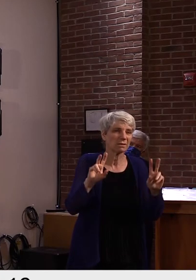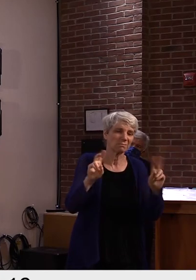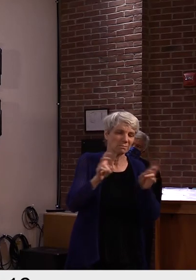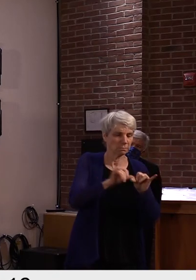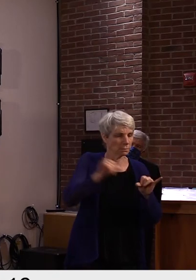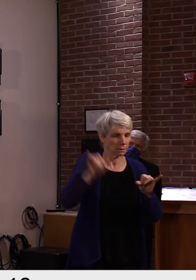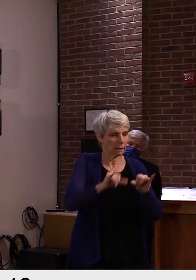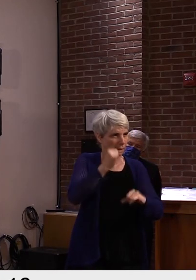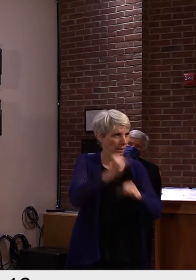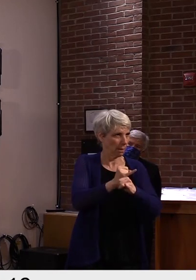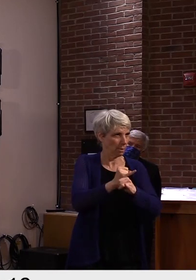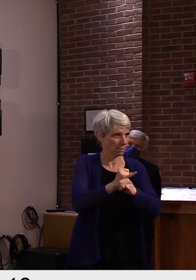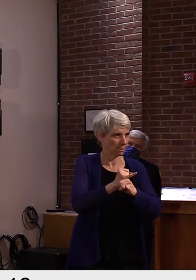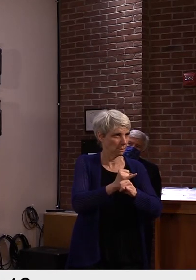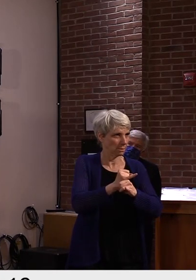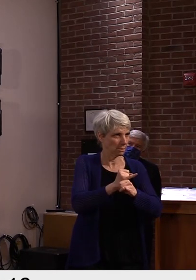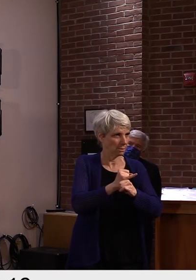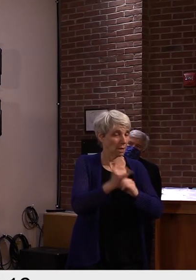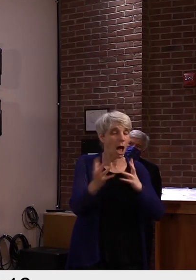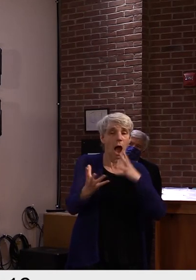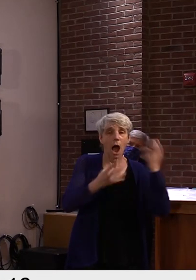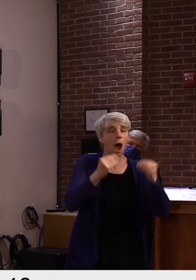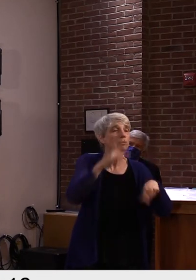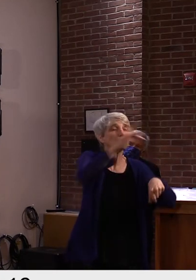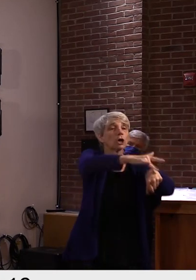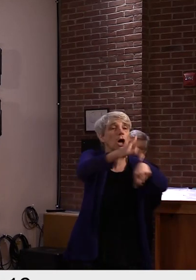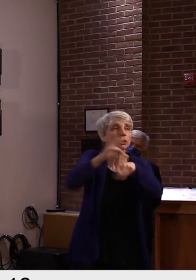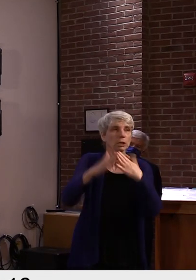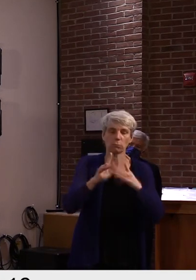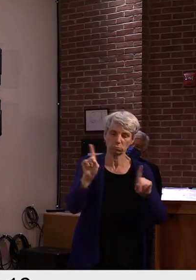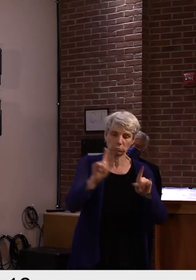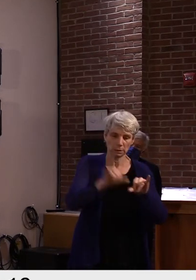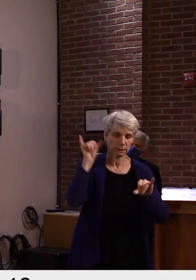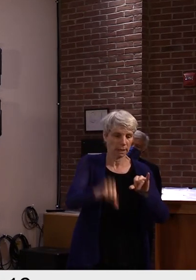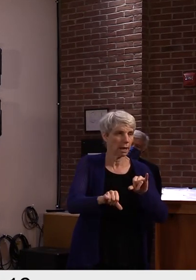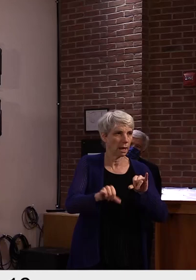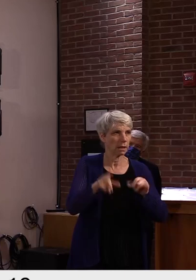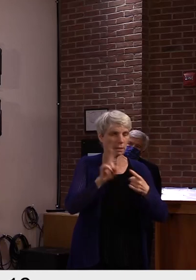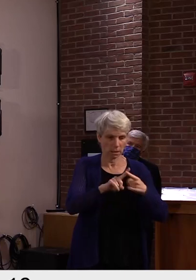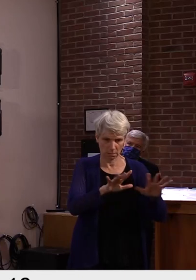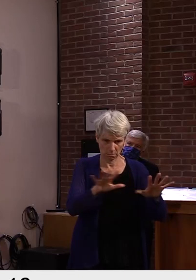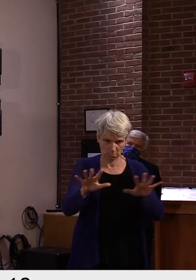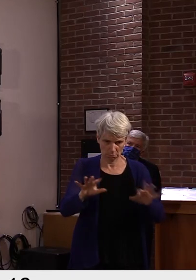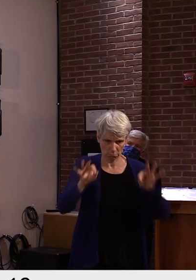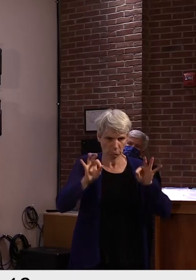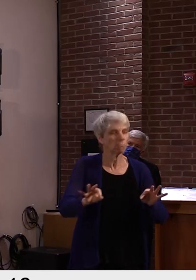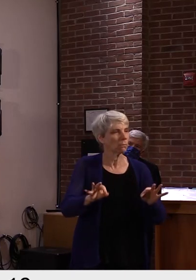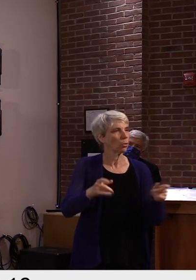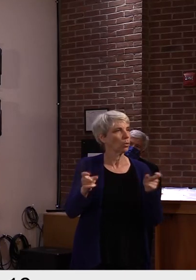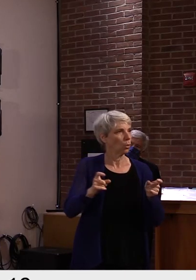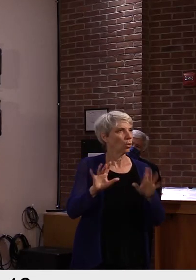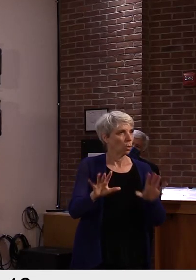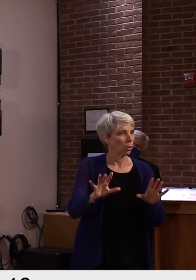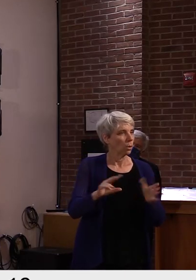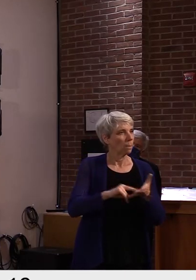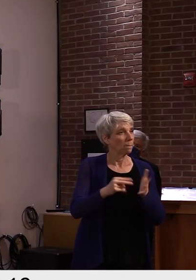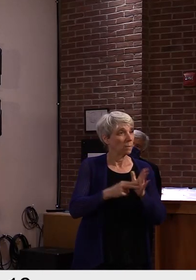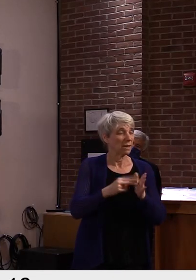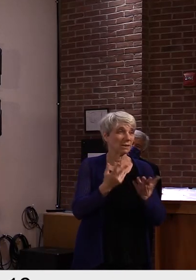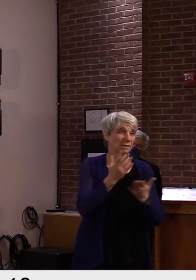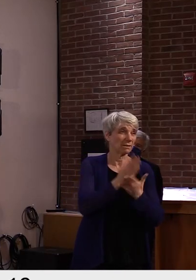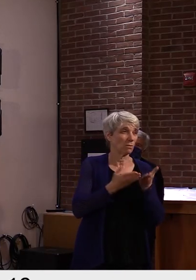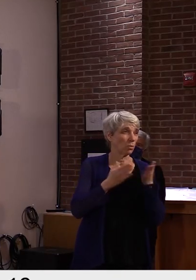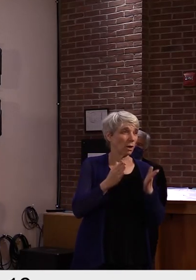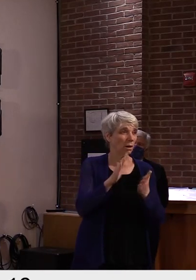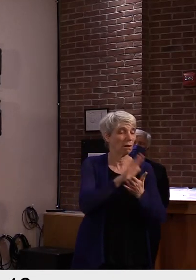And not interacting with the community at large at that point in time. So if you will, we're creating a setting